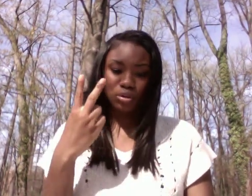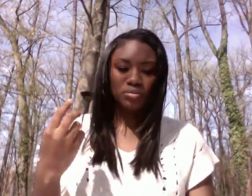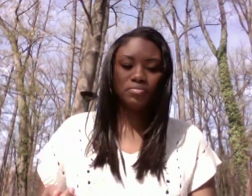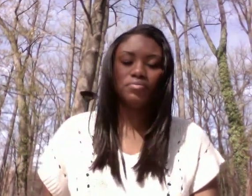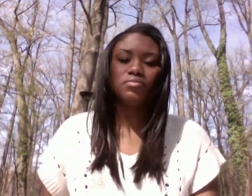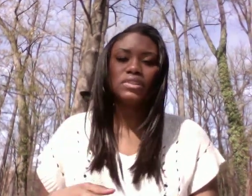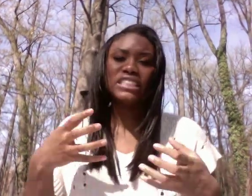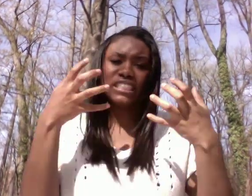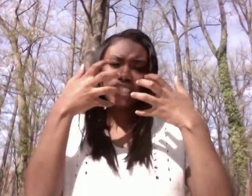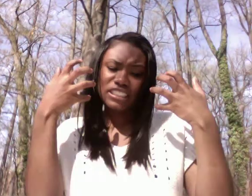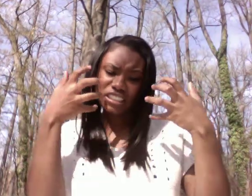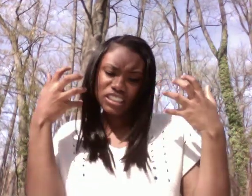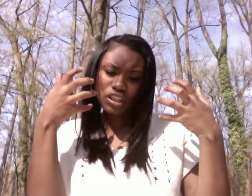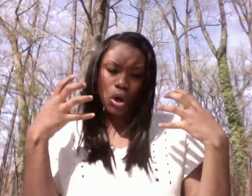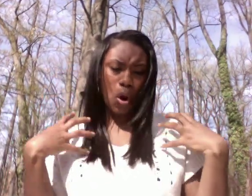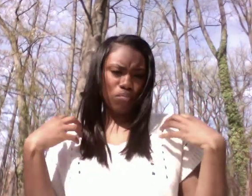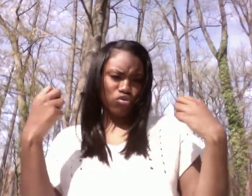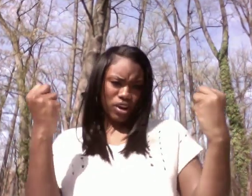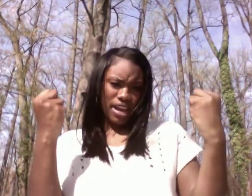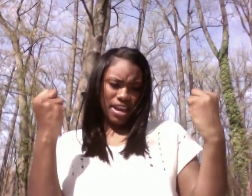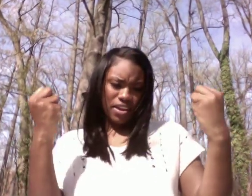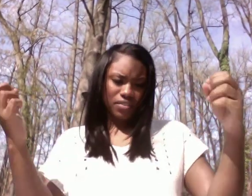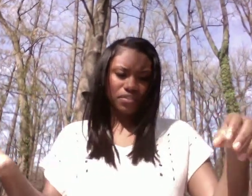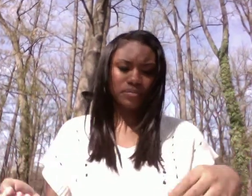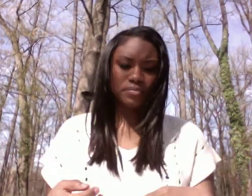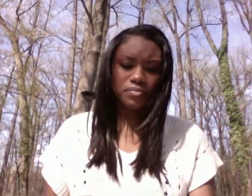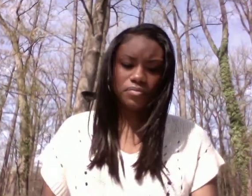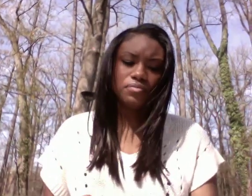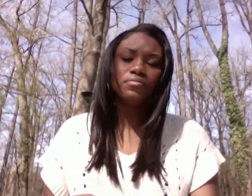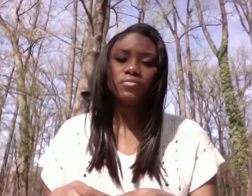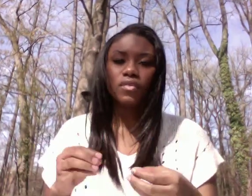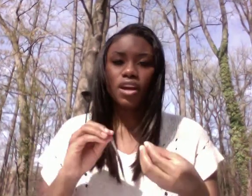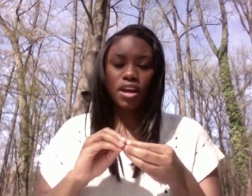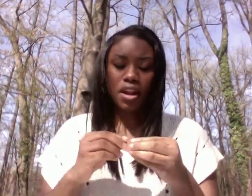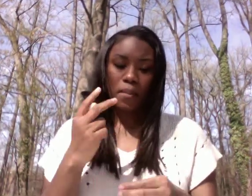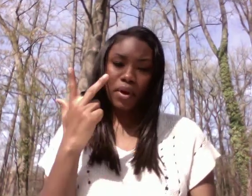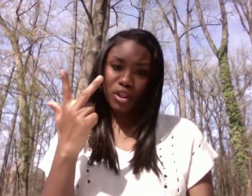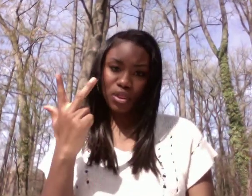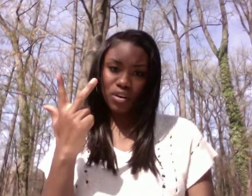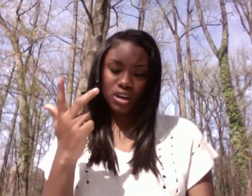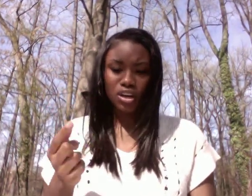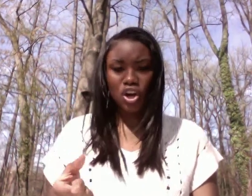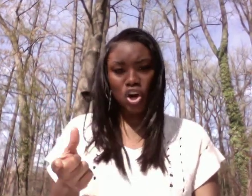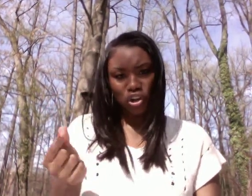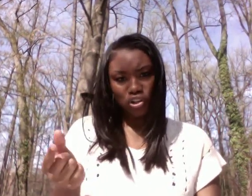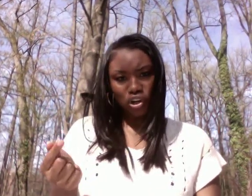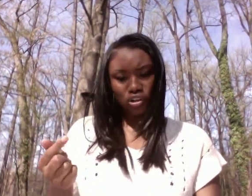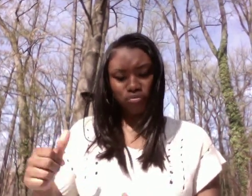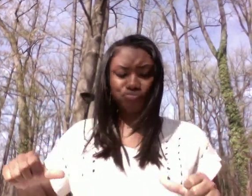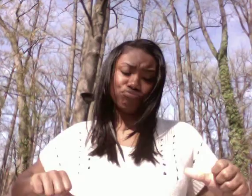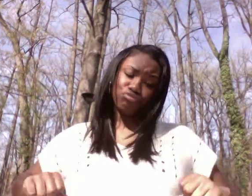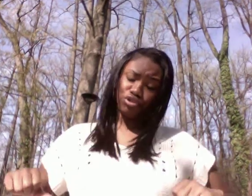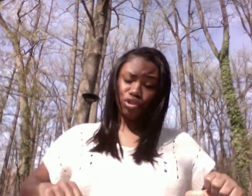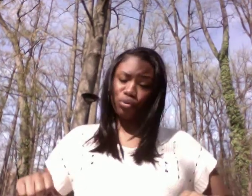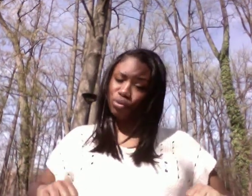Chat baking 1, 2, 3, 1, 2, 3,